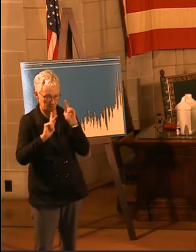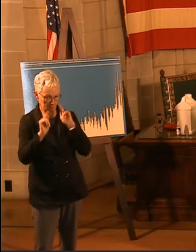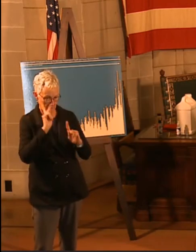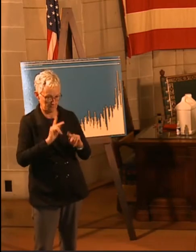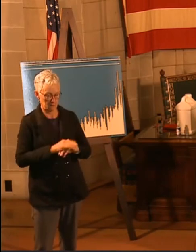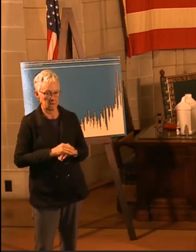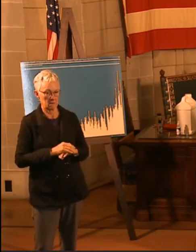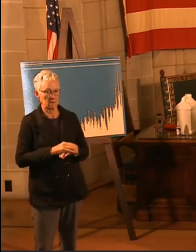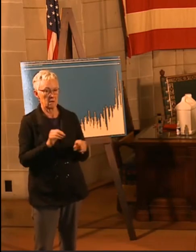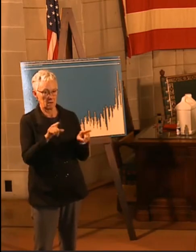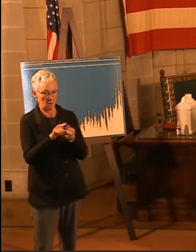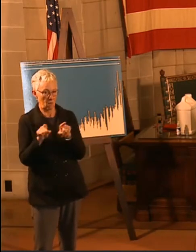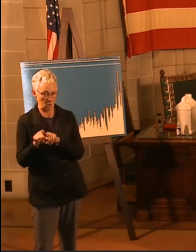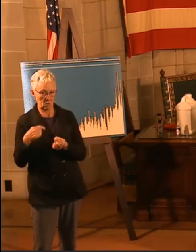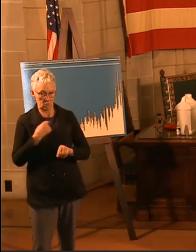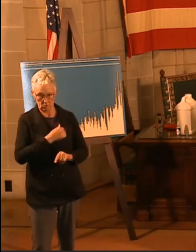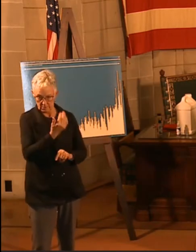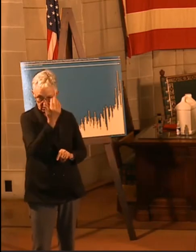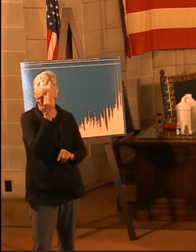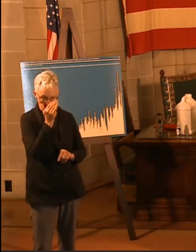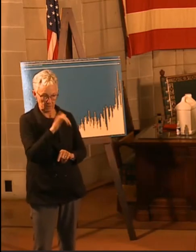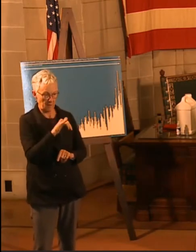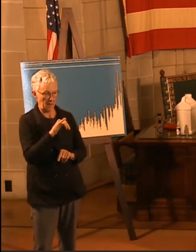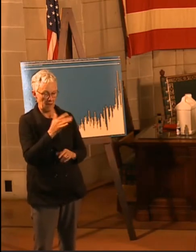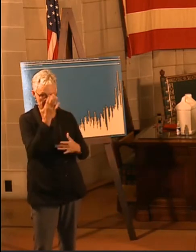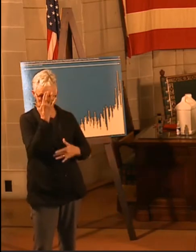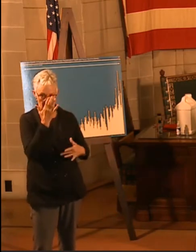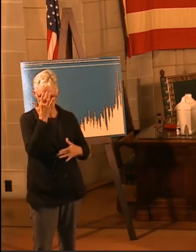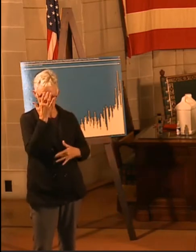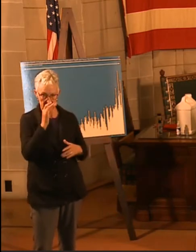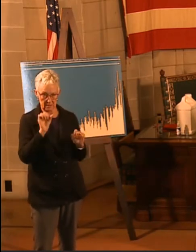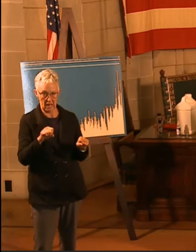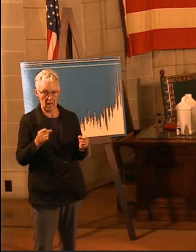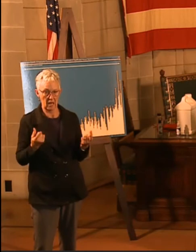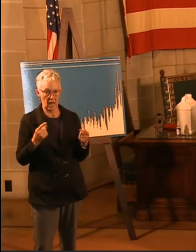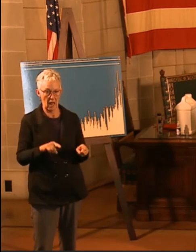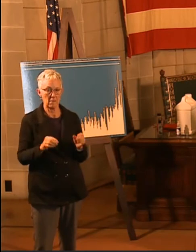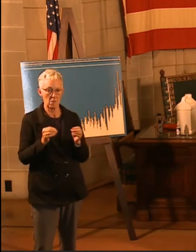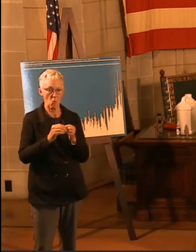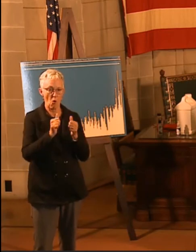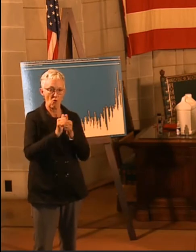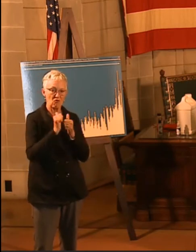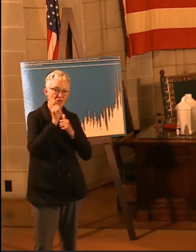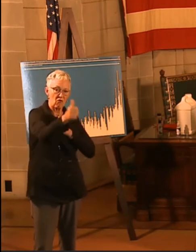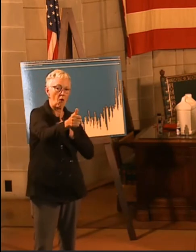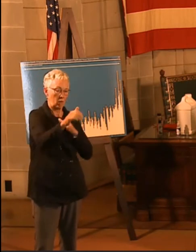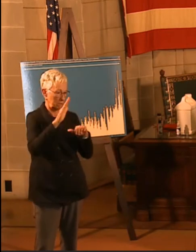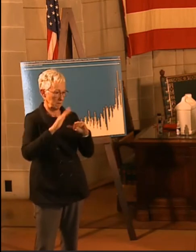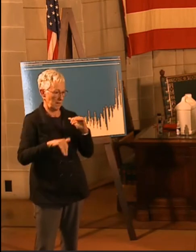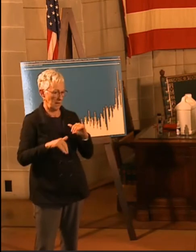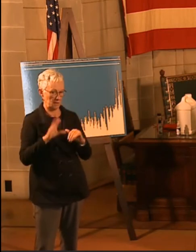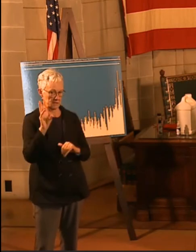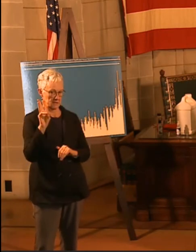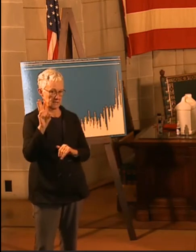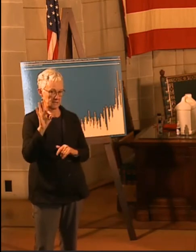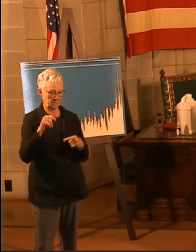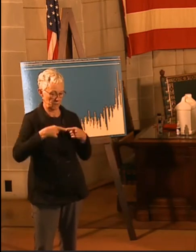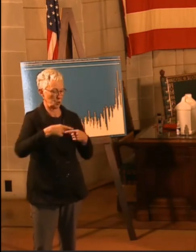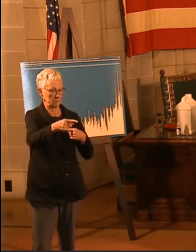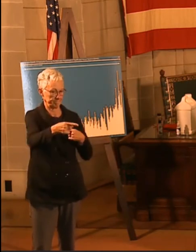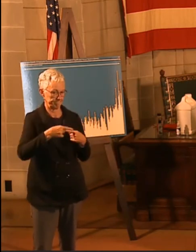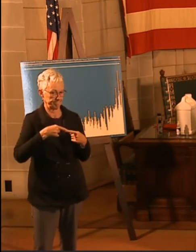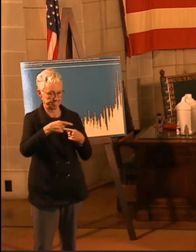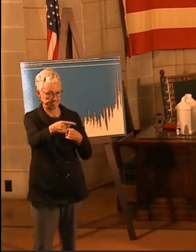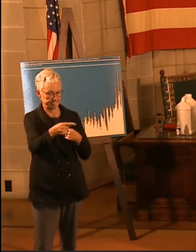transmitted by aerosol, which can happen over distance and really depends a lot on the